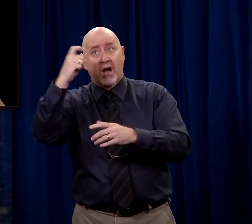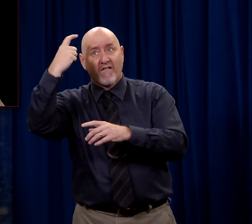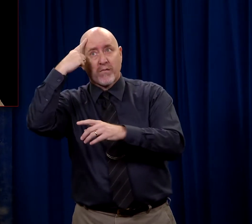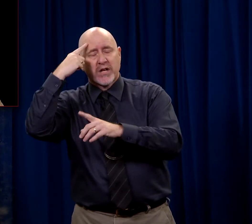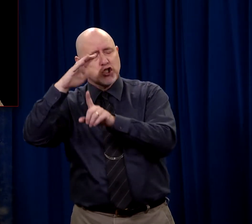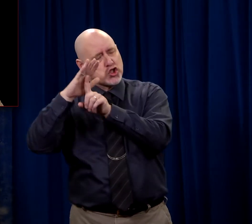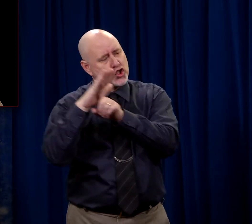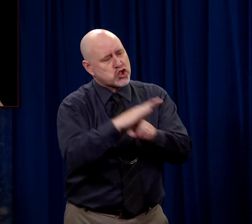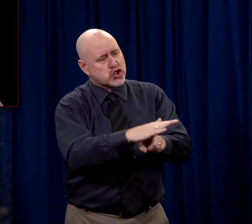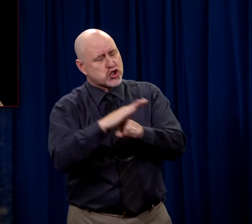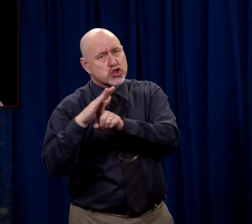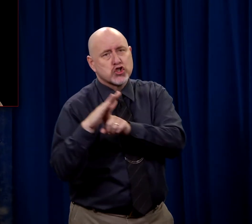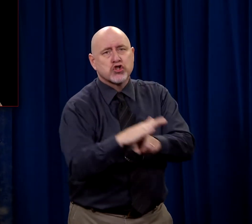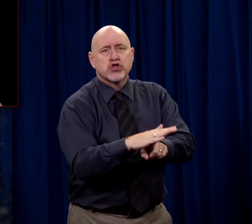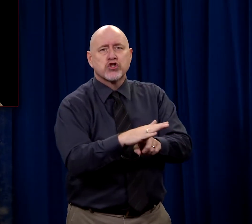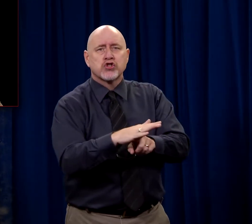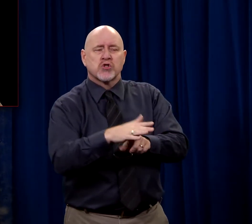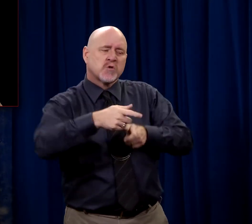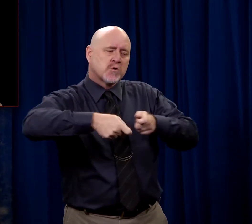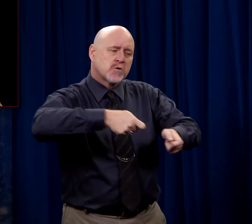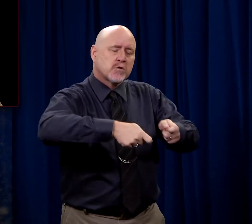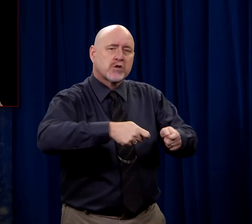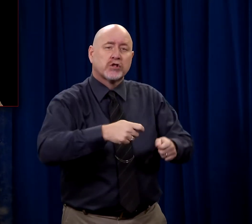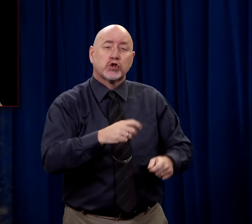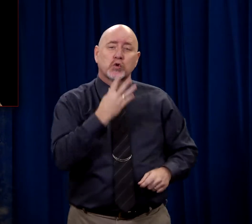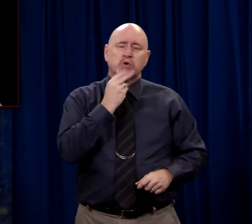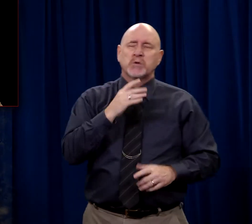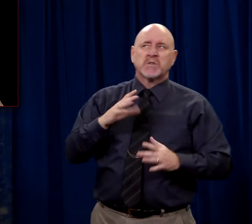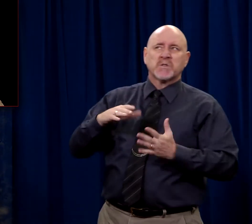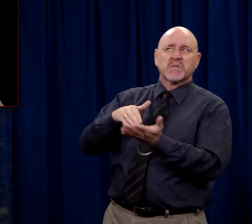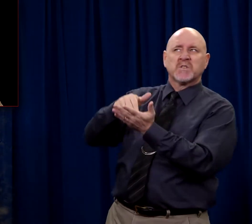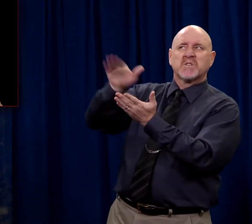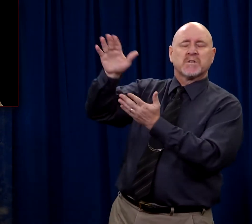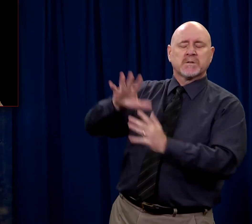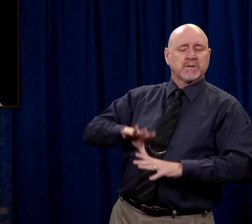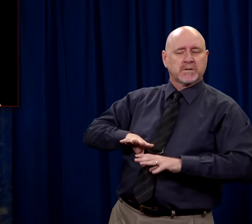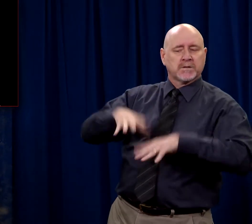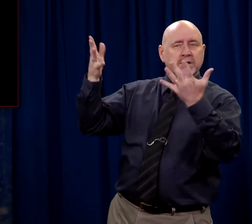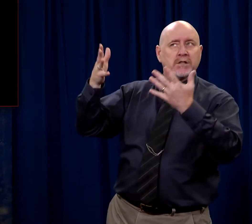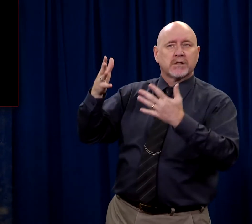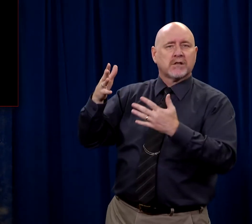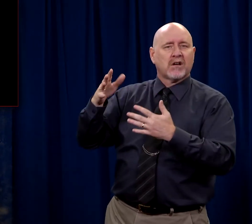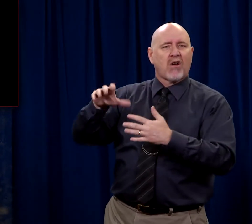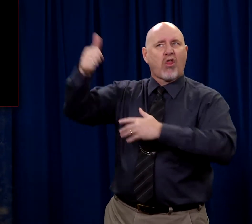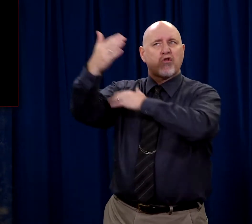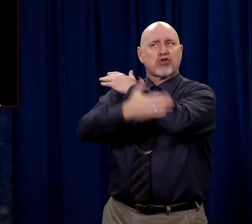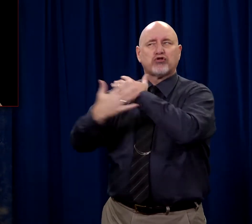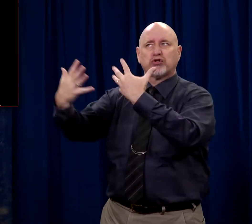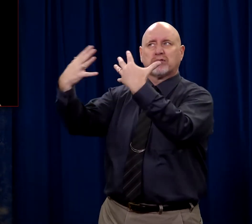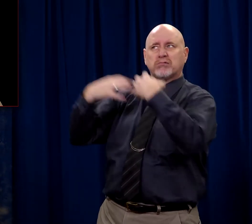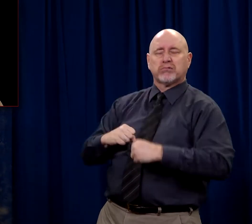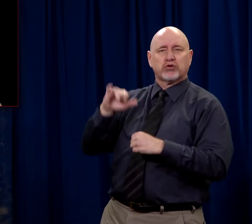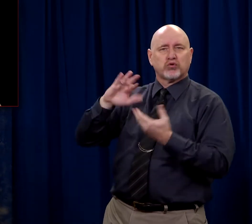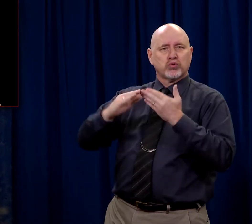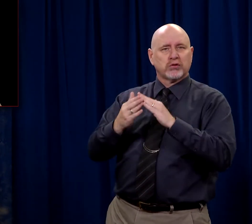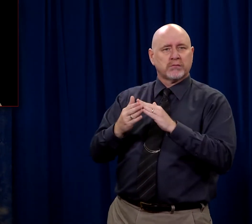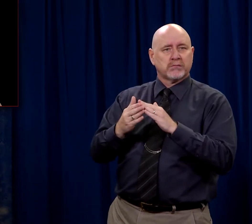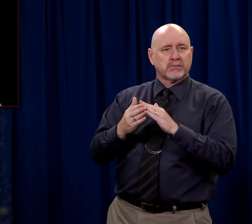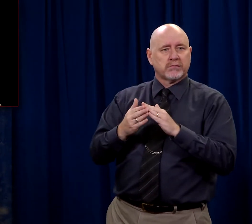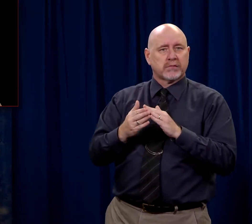Romans. They bitterly resent the Romans, these foreigners on their native soil in Jerusalem. But they're there. And you